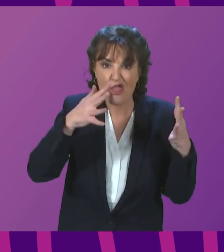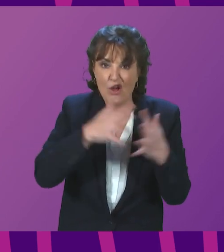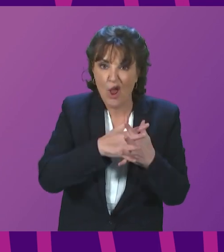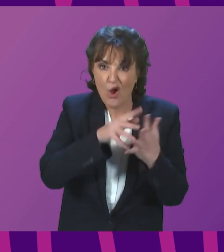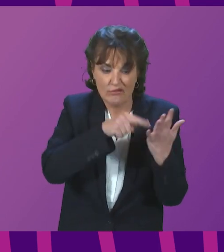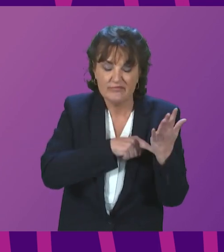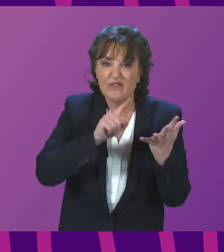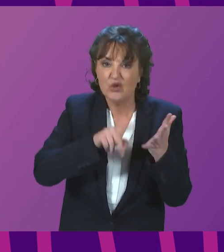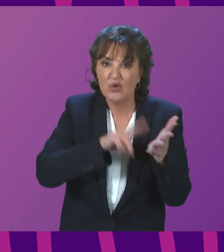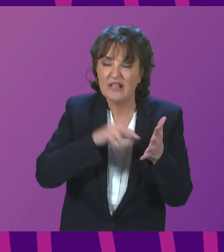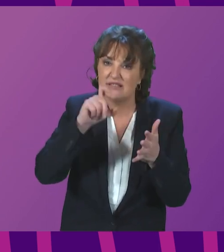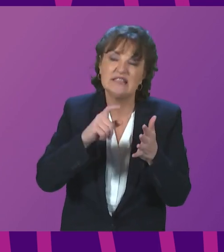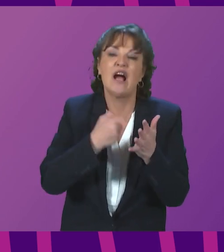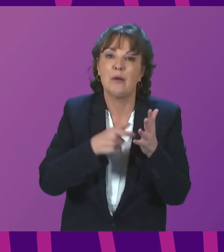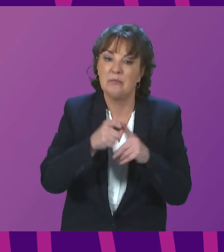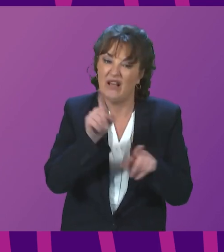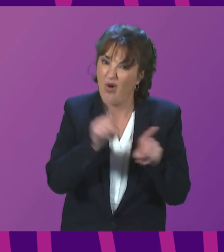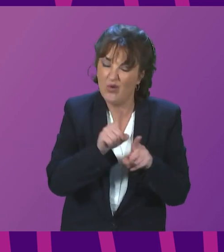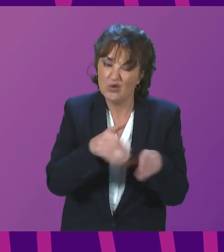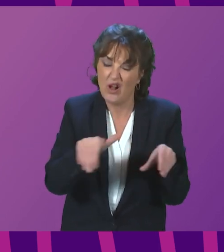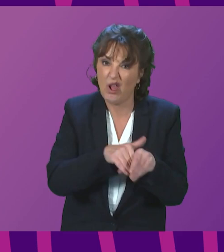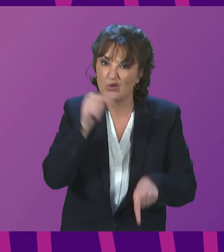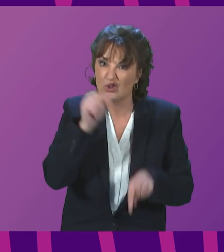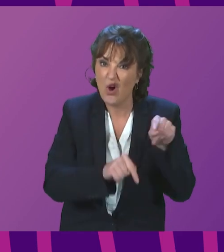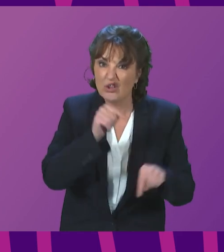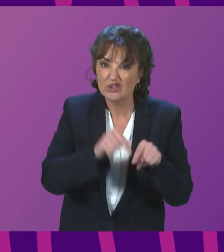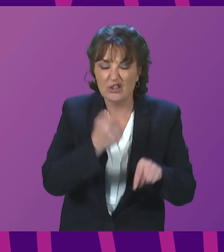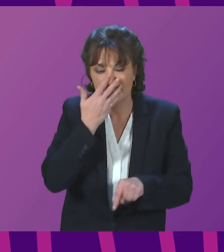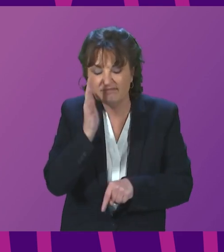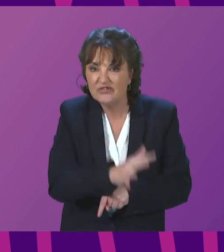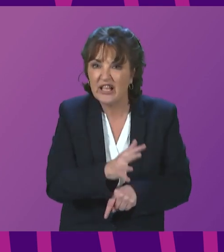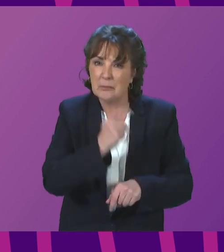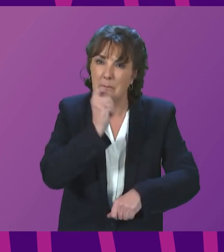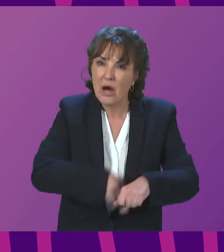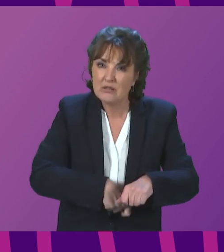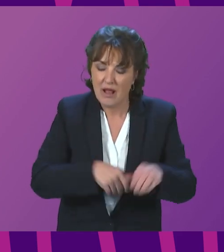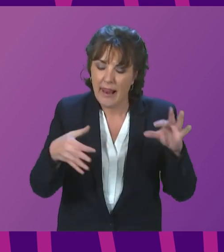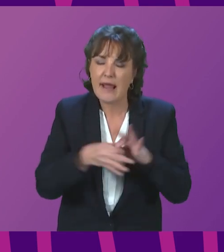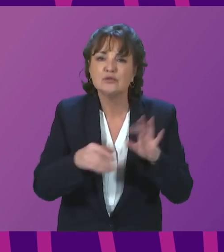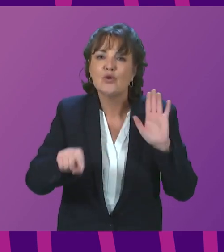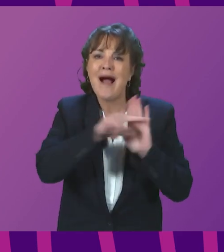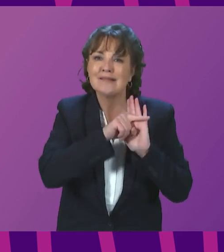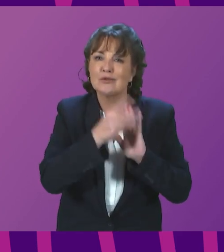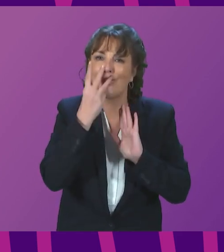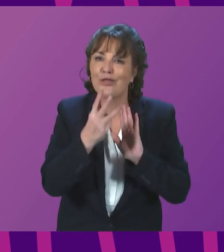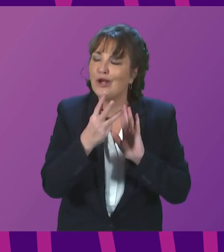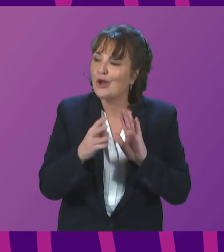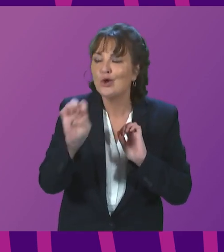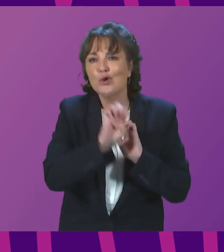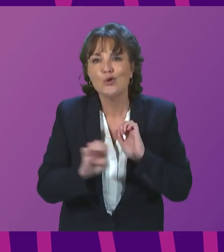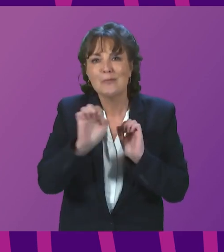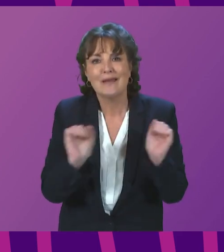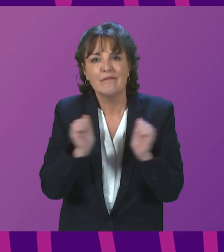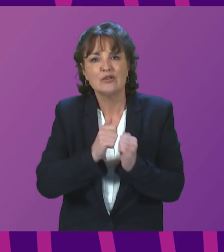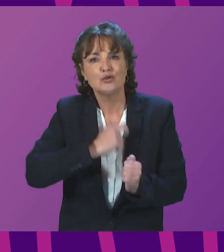torture, inhuman and degrading treatment or punishment in terms of Article 3 of the European Convention on